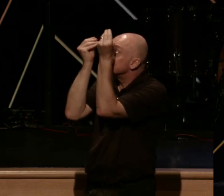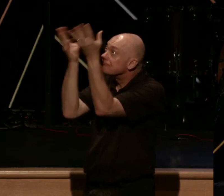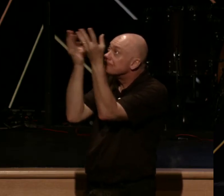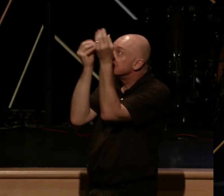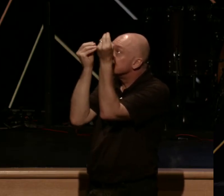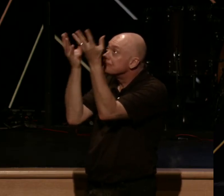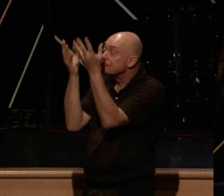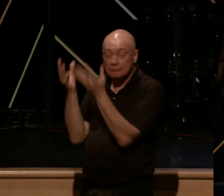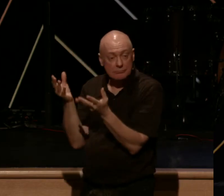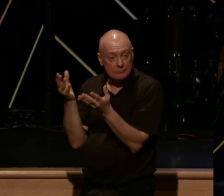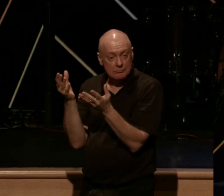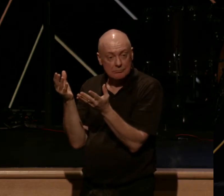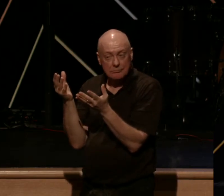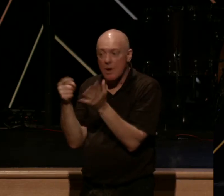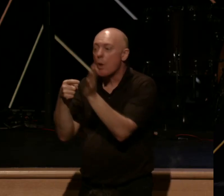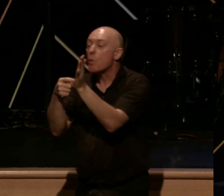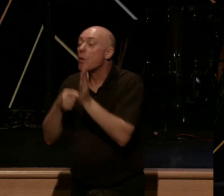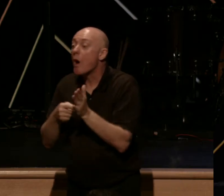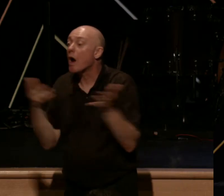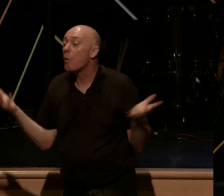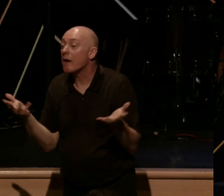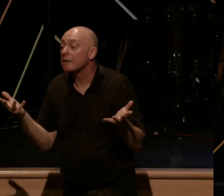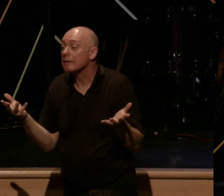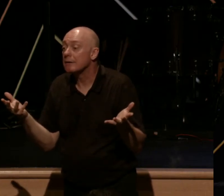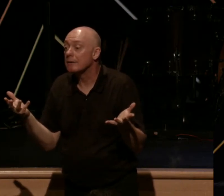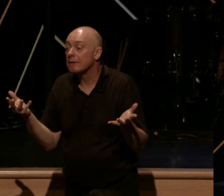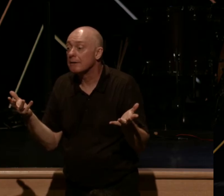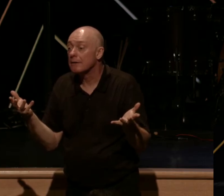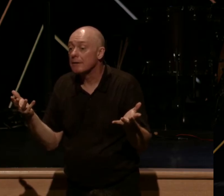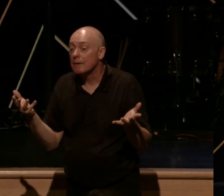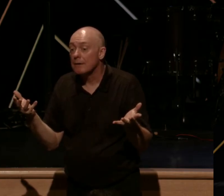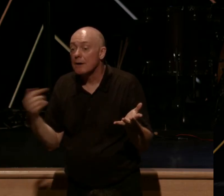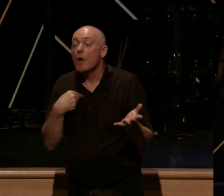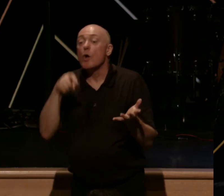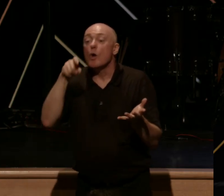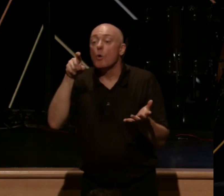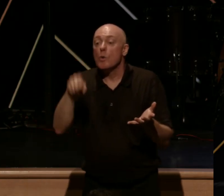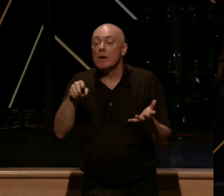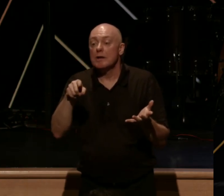it's going to require this. that we walk away from every other path.